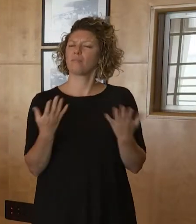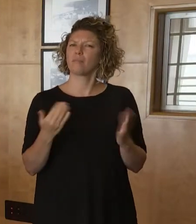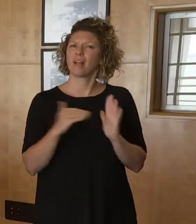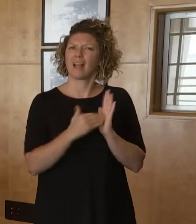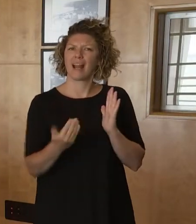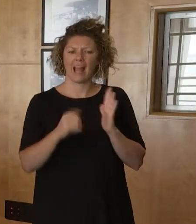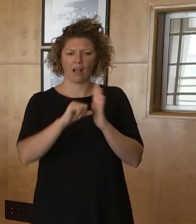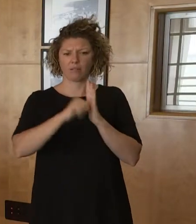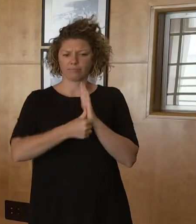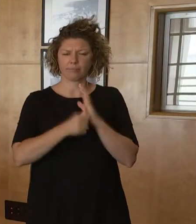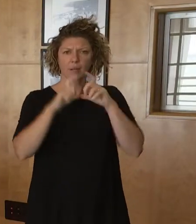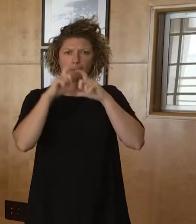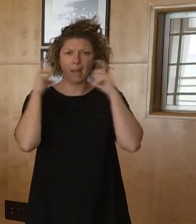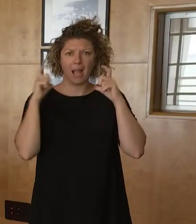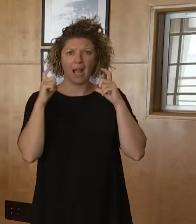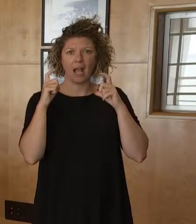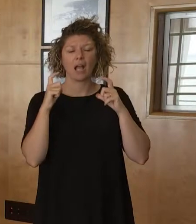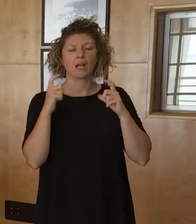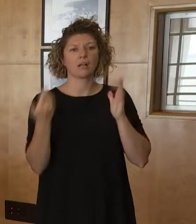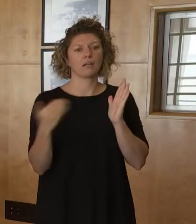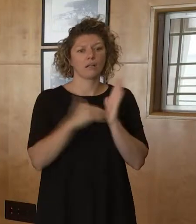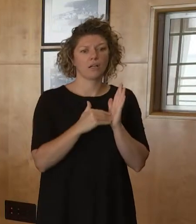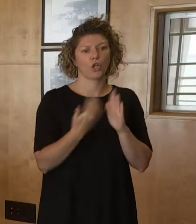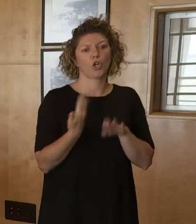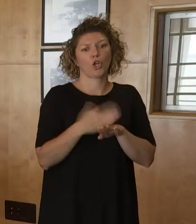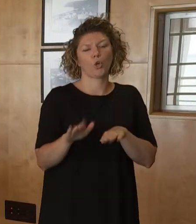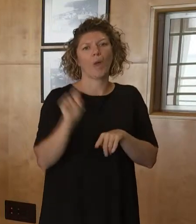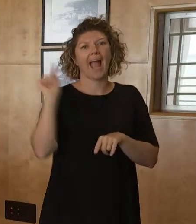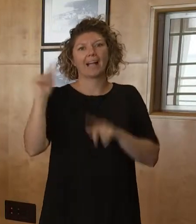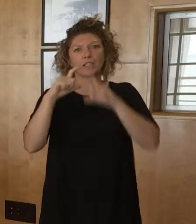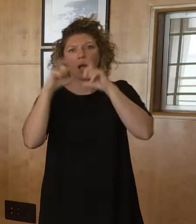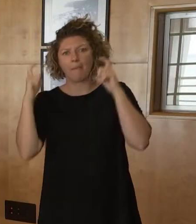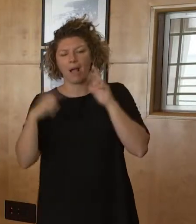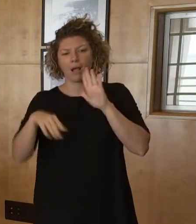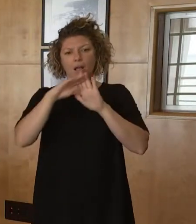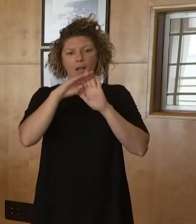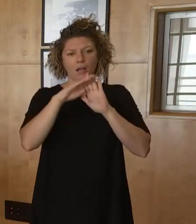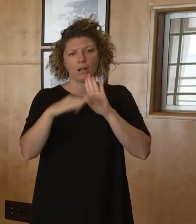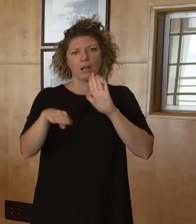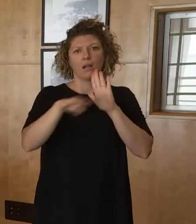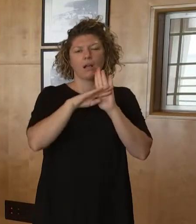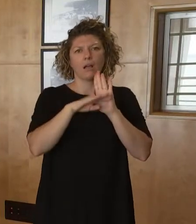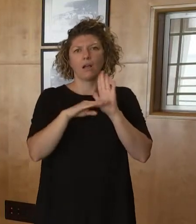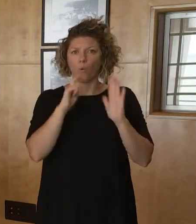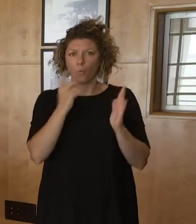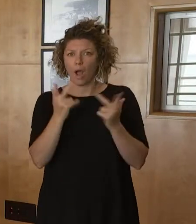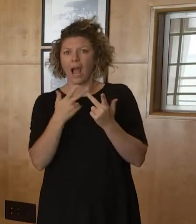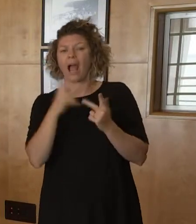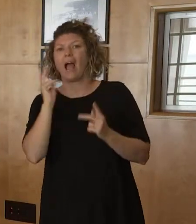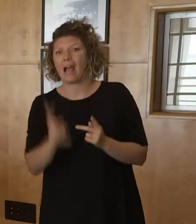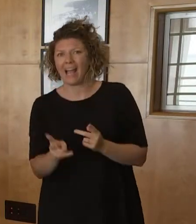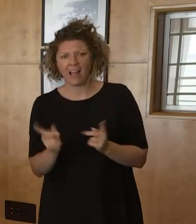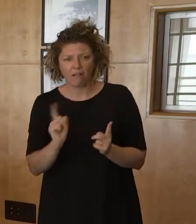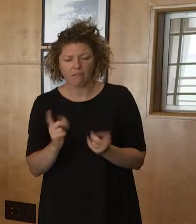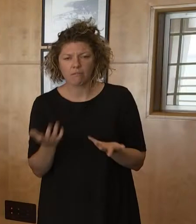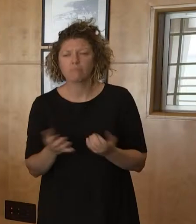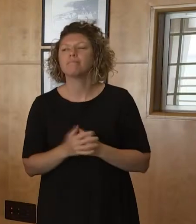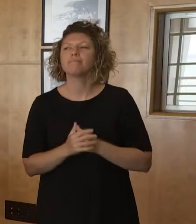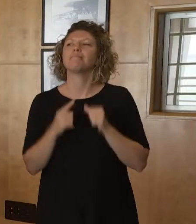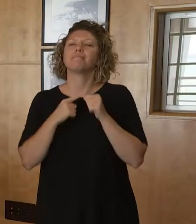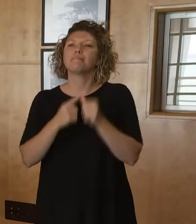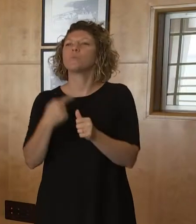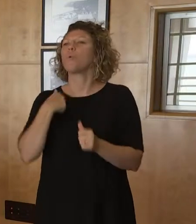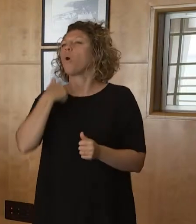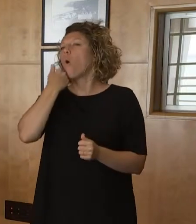other measures also on the table to try and bring down the level of transmission? Yeah, so we've obviously been meeting regularly, getting all the information